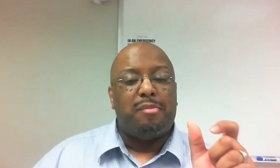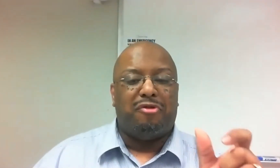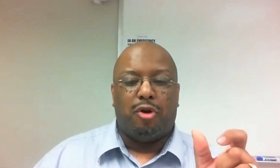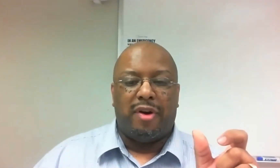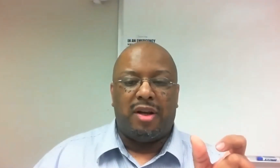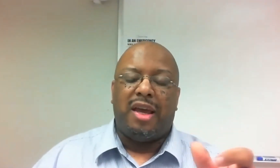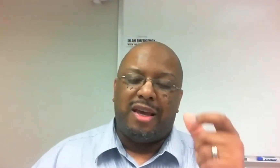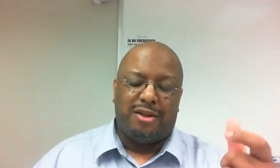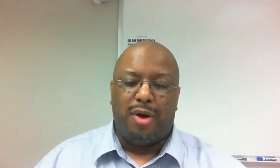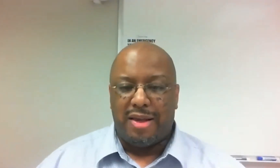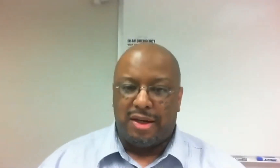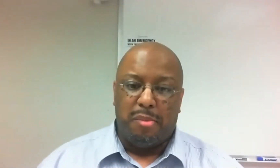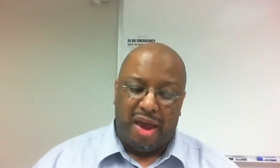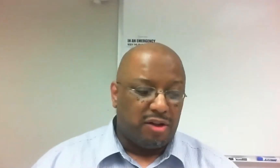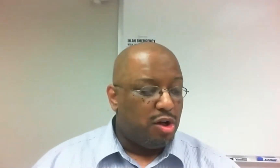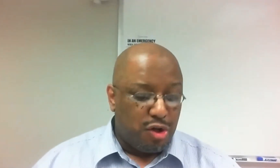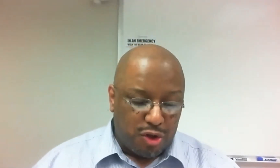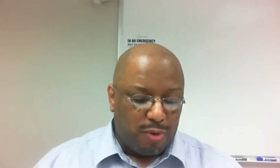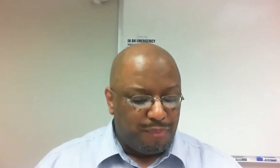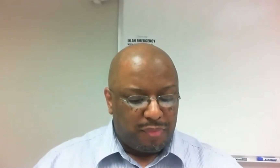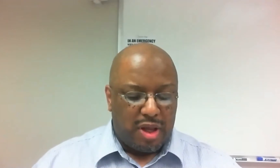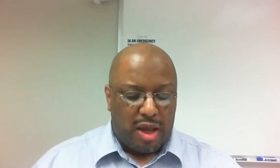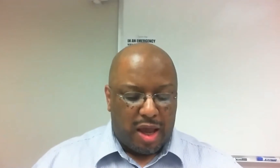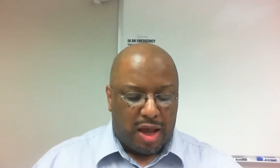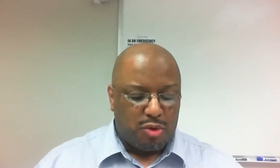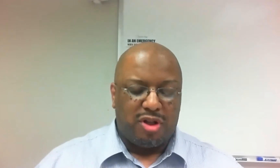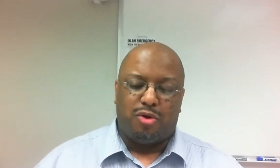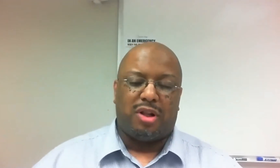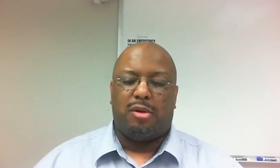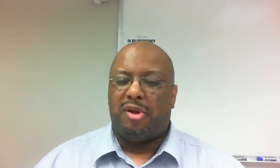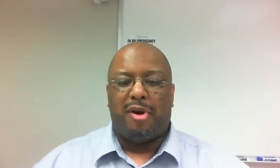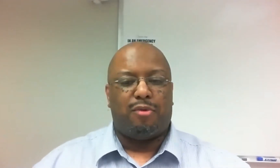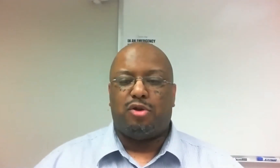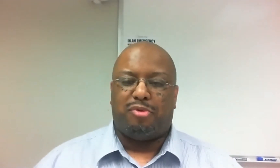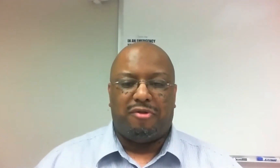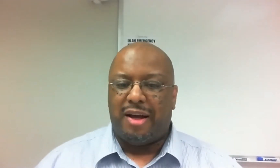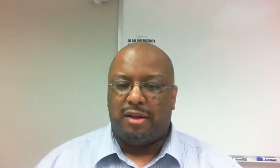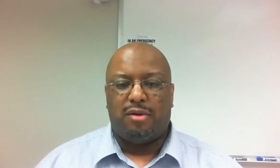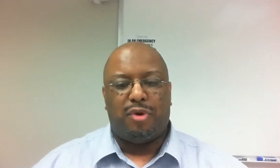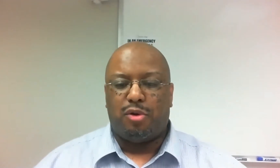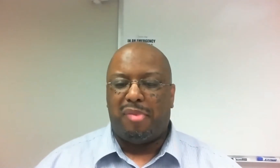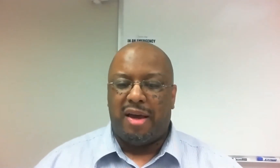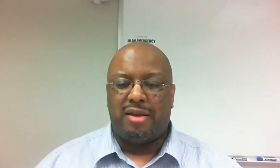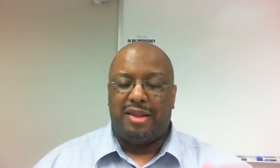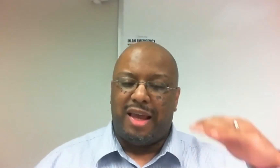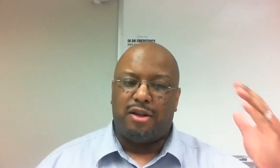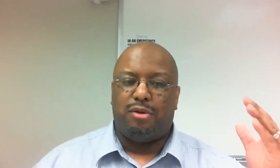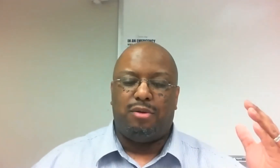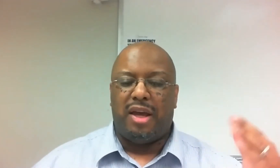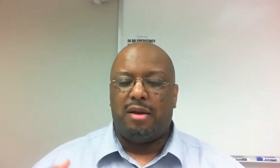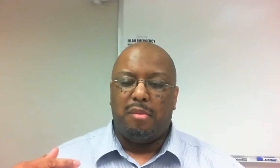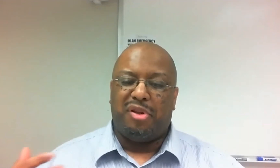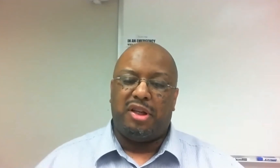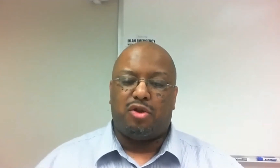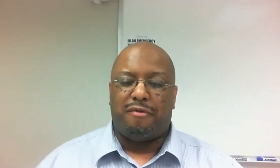no label for it. It still has an impact. So I just wanted to talk a little bit about racial profiling, racial bias, and the attitude